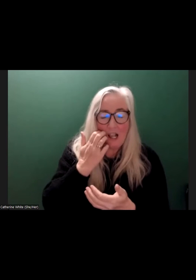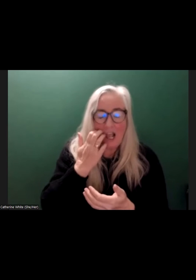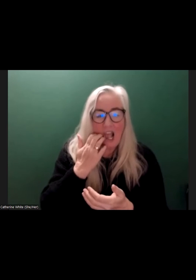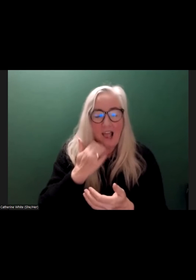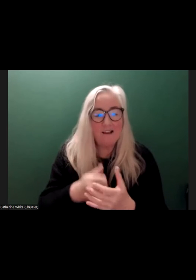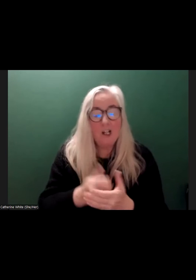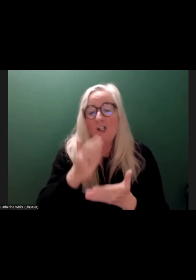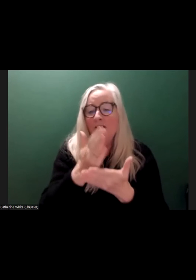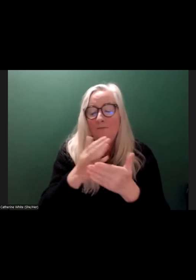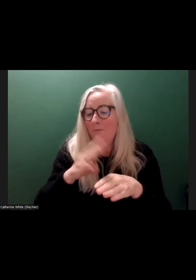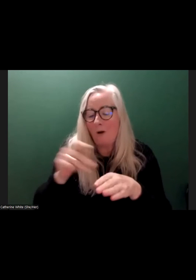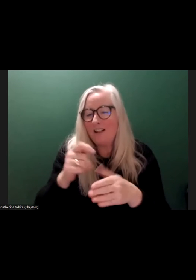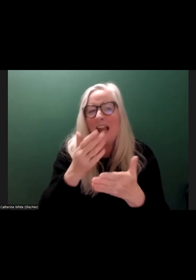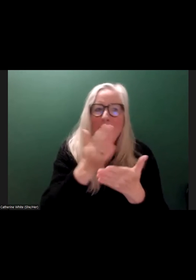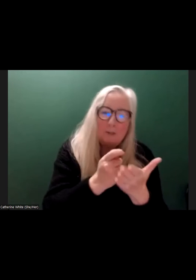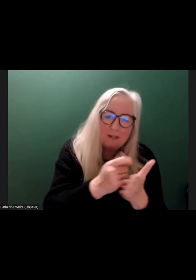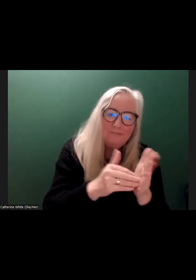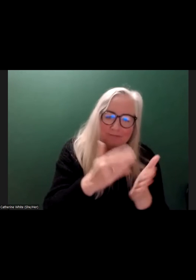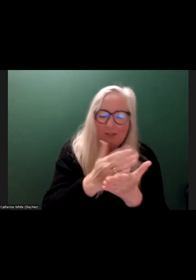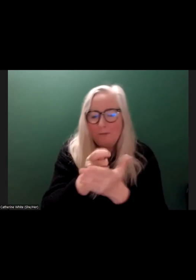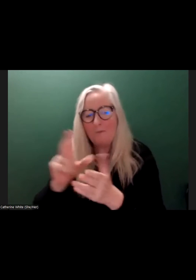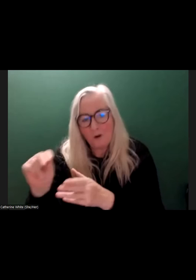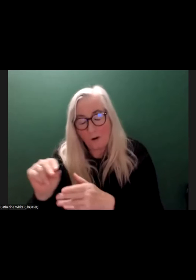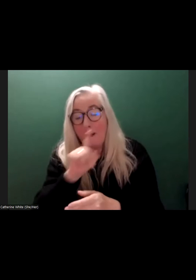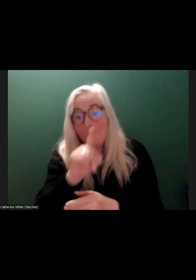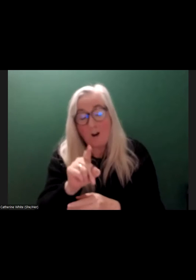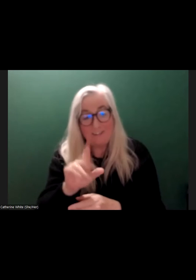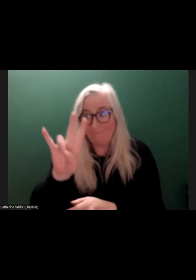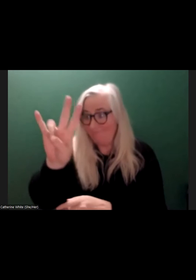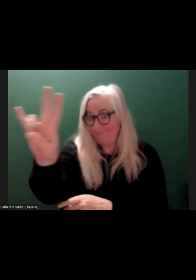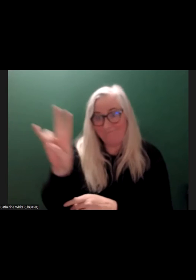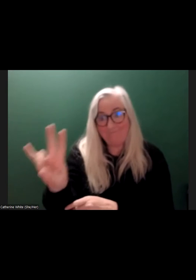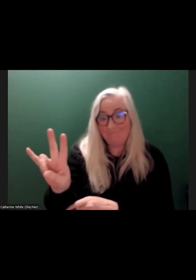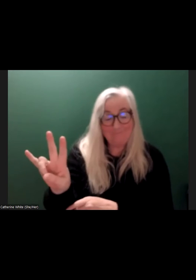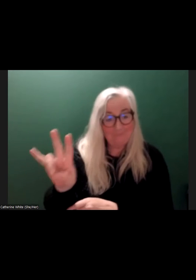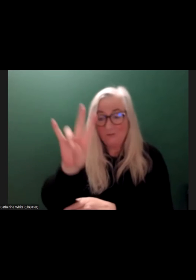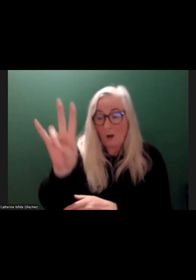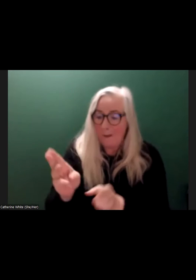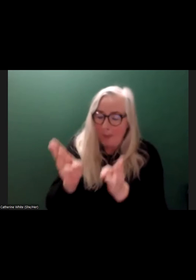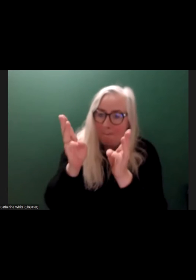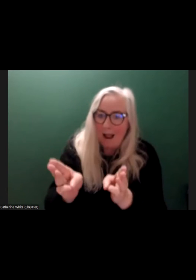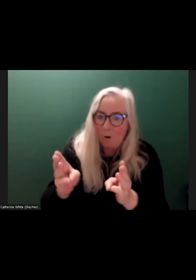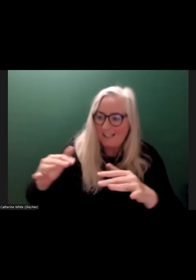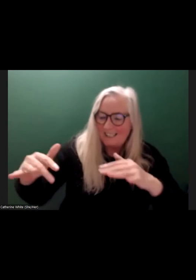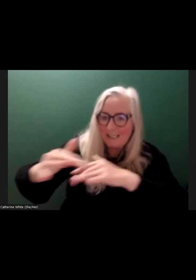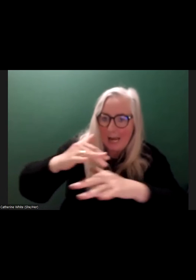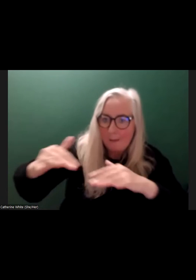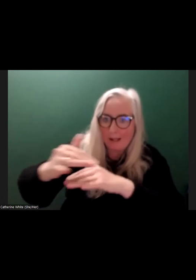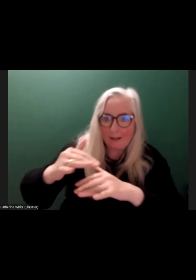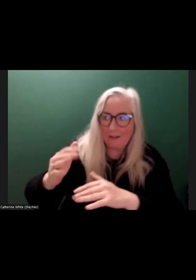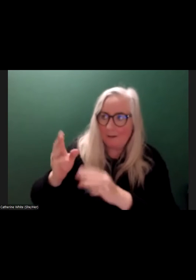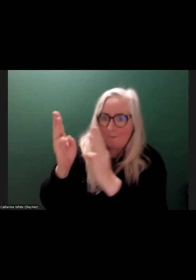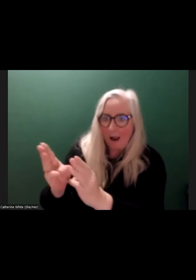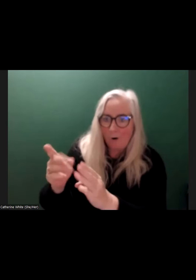Antidotally, you don't. And that needs to be, again, questioned. That needs to be questioned in the power dynamics. That needs to be questioned in terms of,